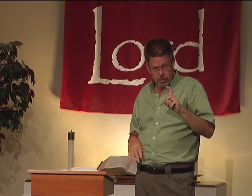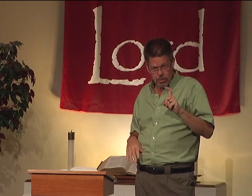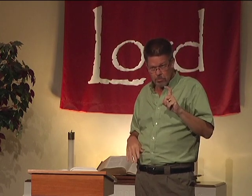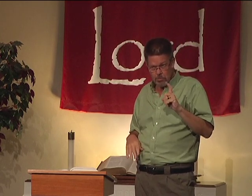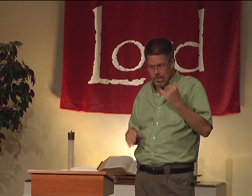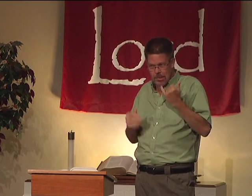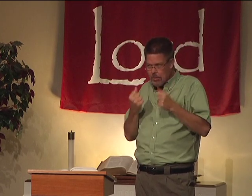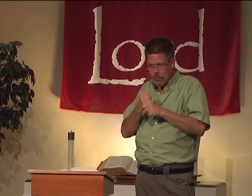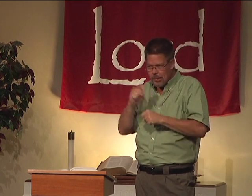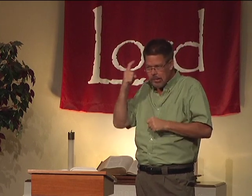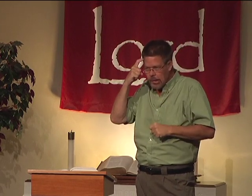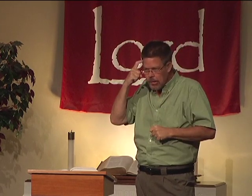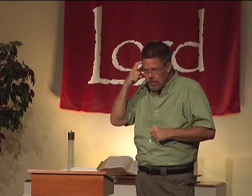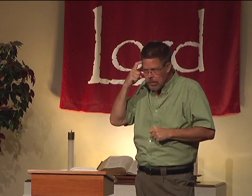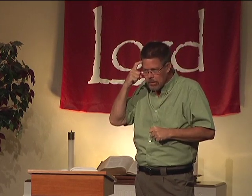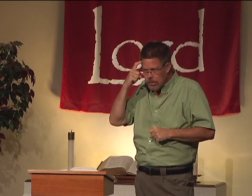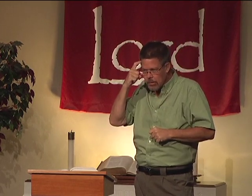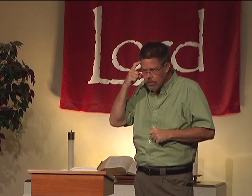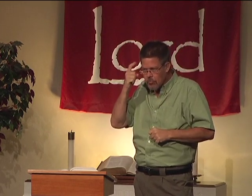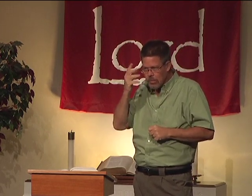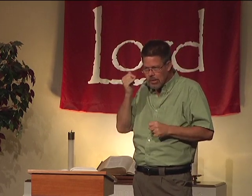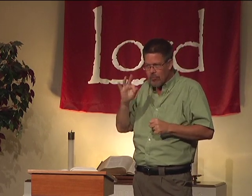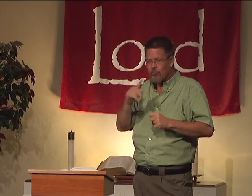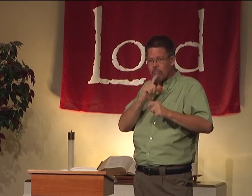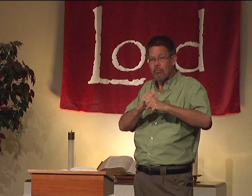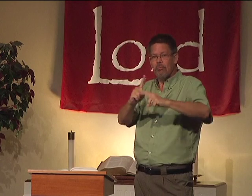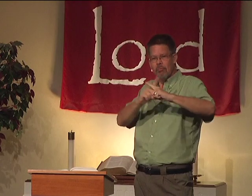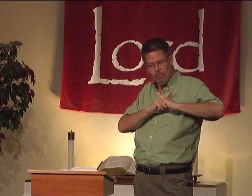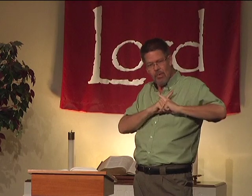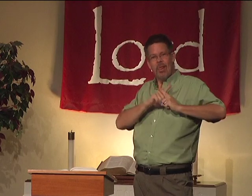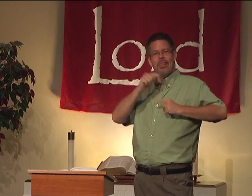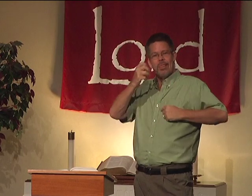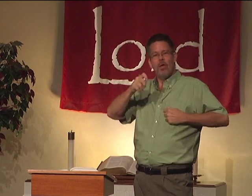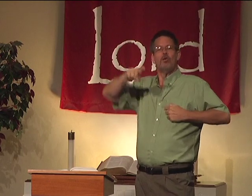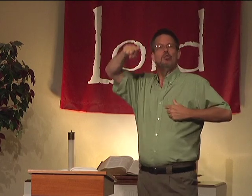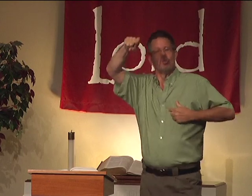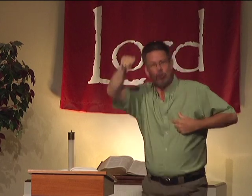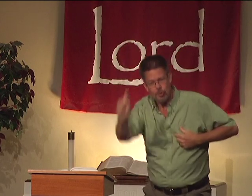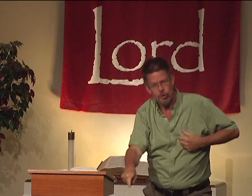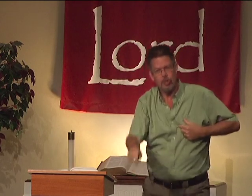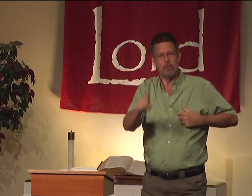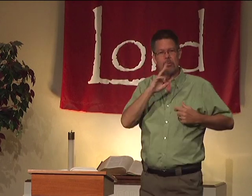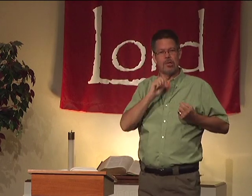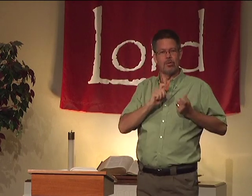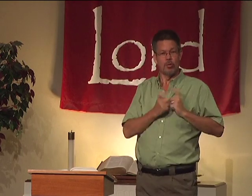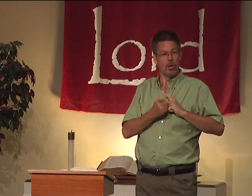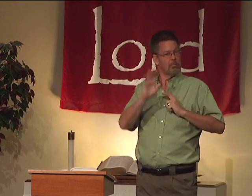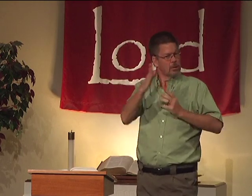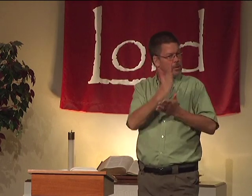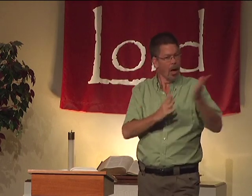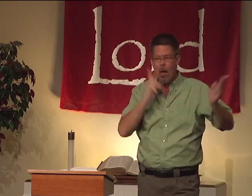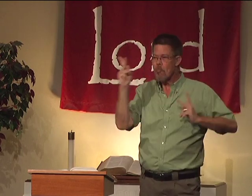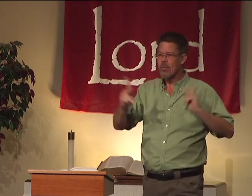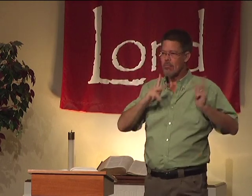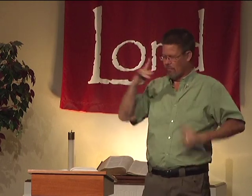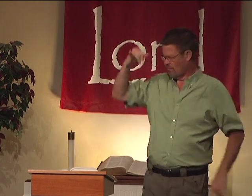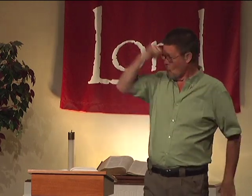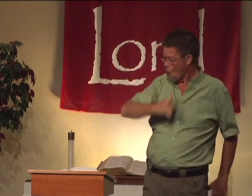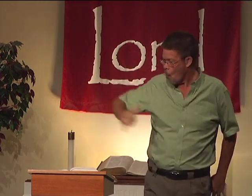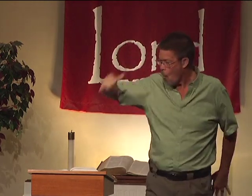actually take him into your heart? I mean, that doesn't make sense. Because if you really have accepted him into your heart, then you should want to change.